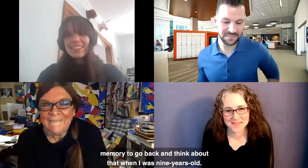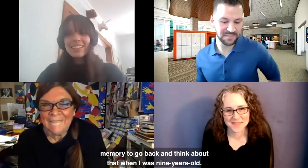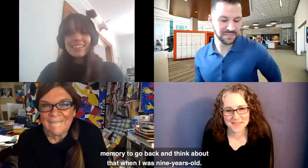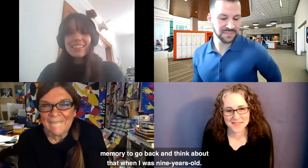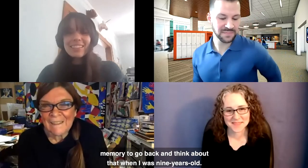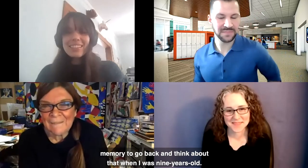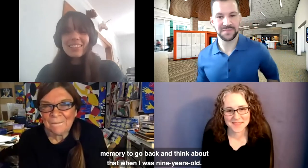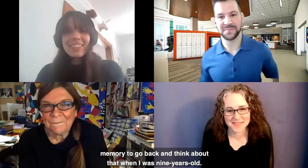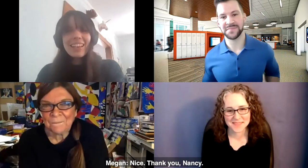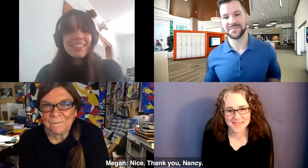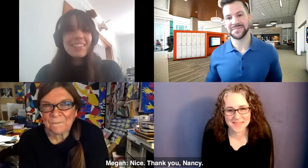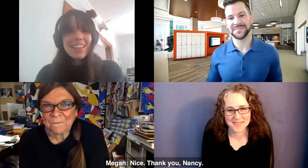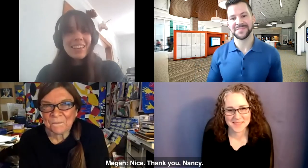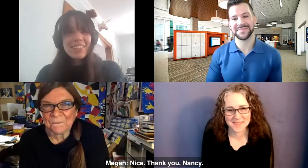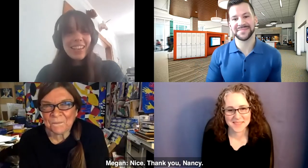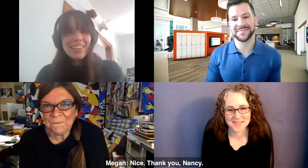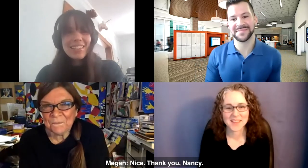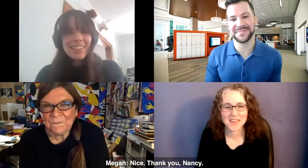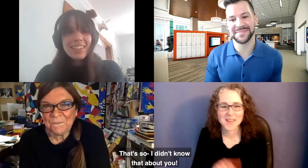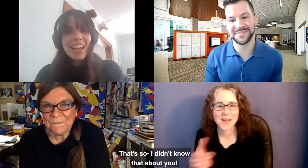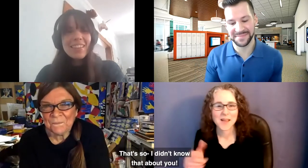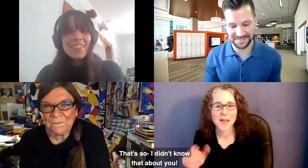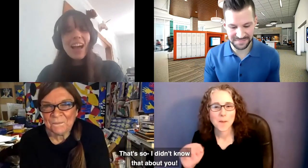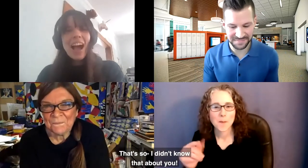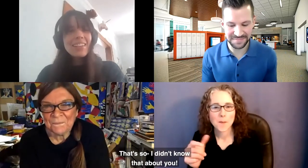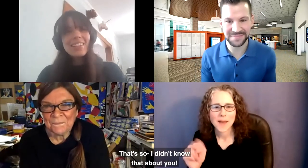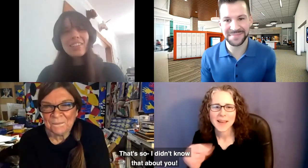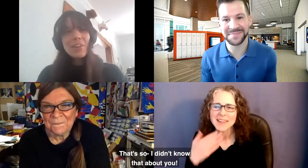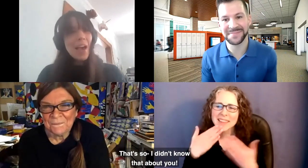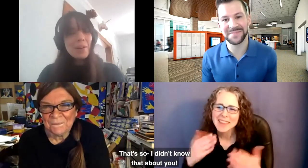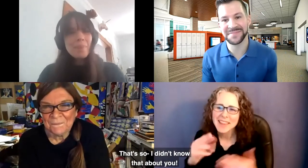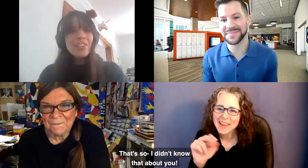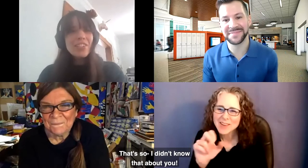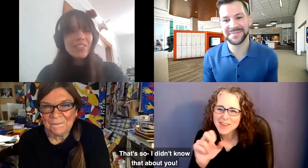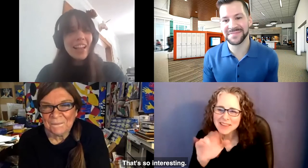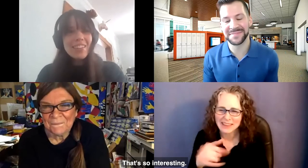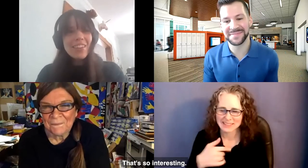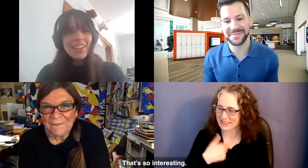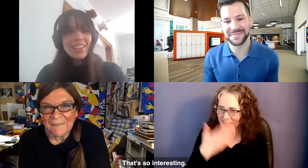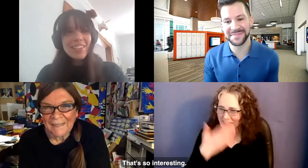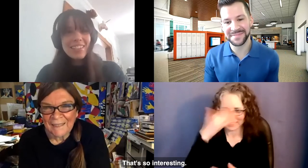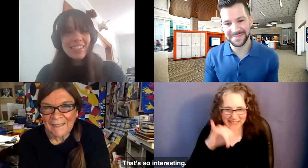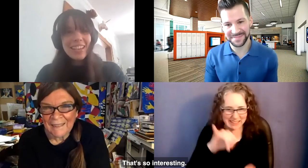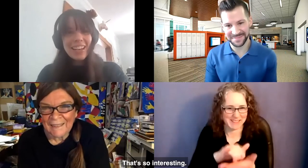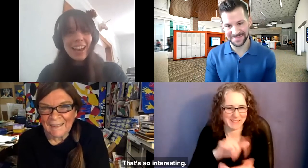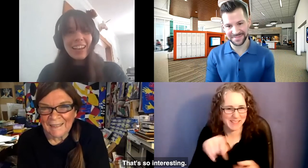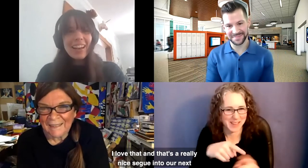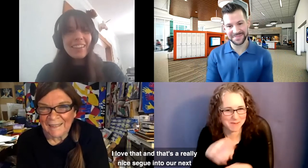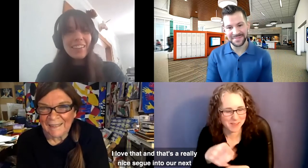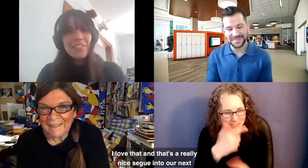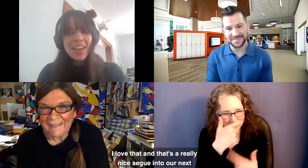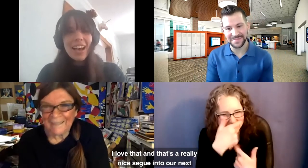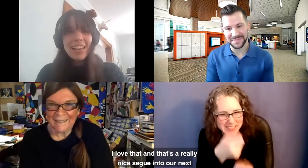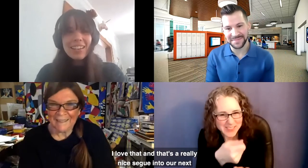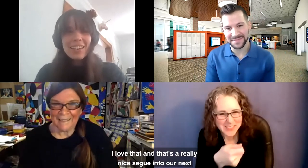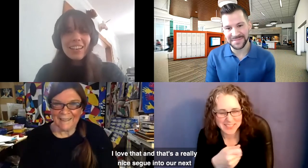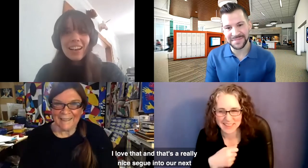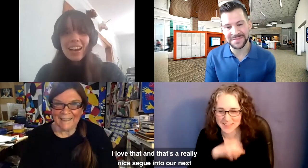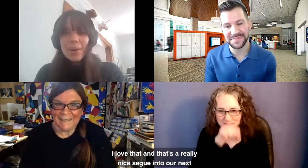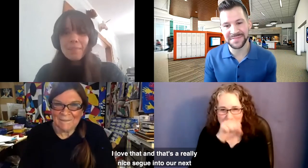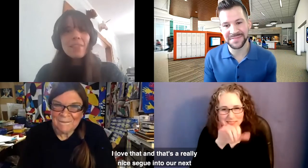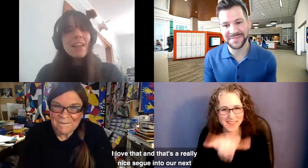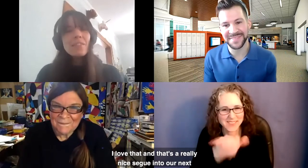Megan speaking. Thank you, Nancy. That's so, I didn't know that about you. That's so interesting. I love that.